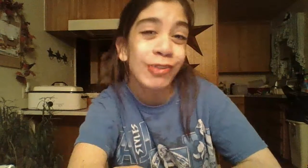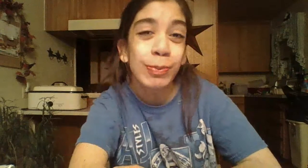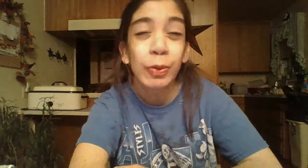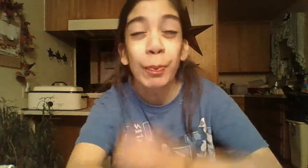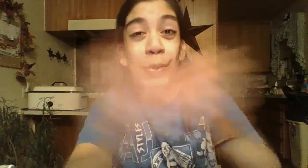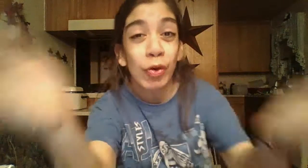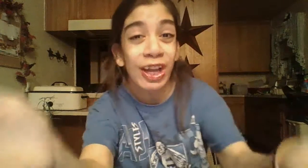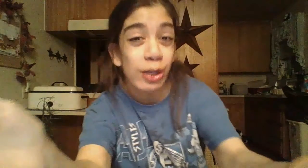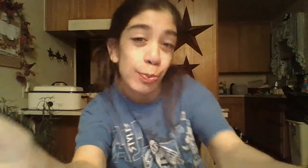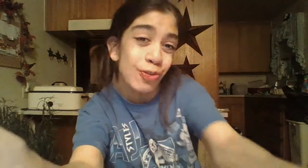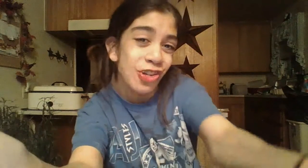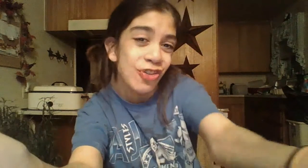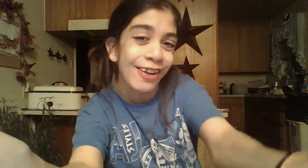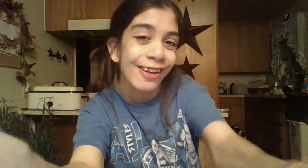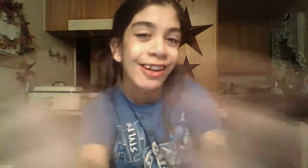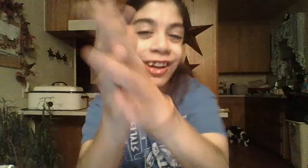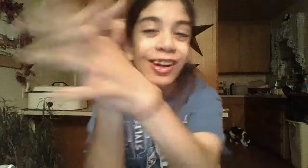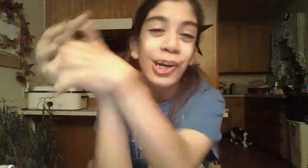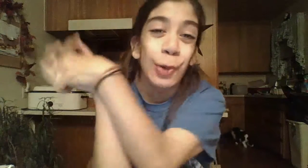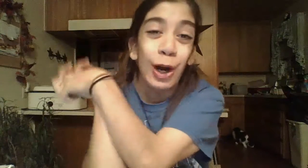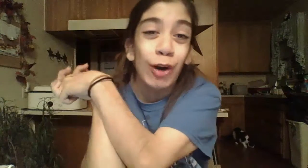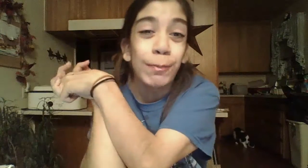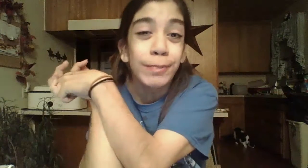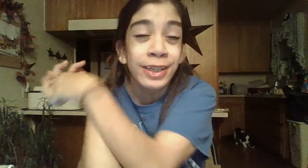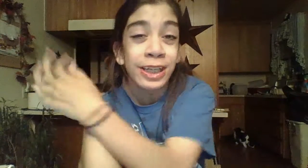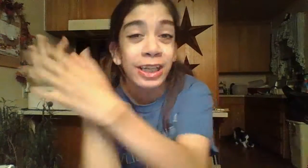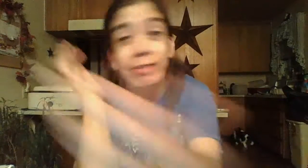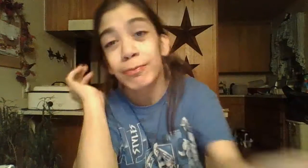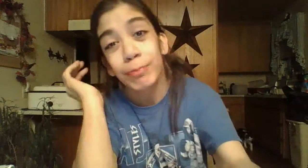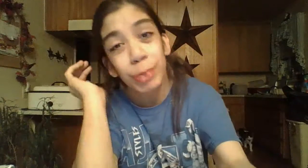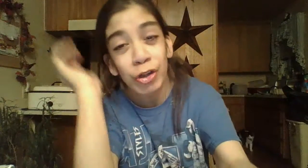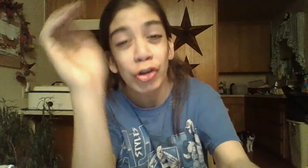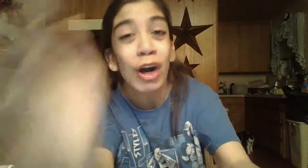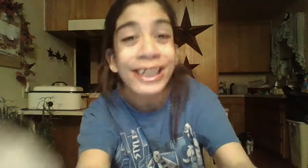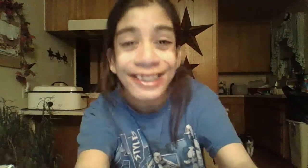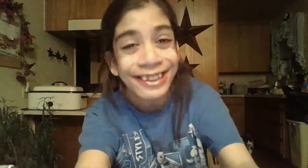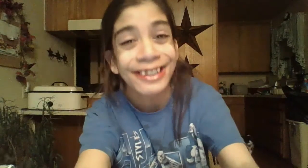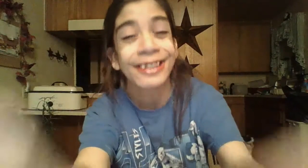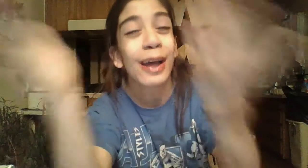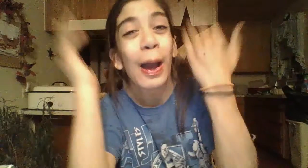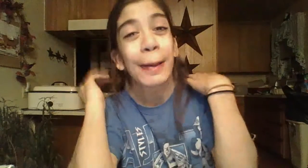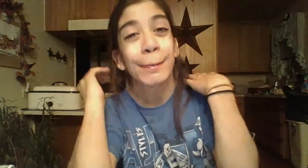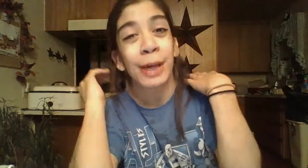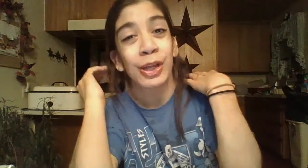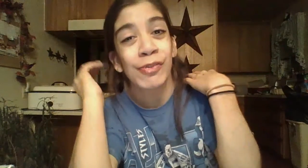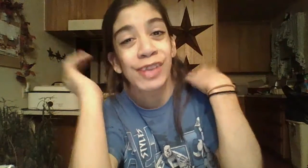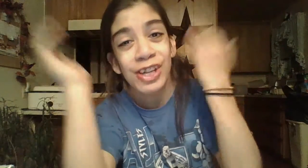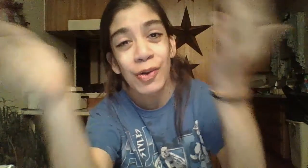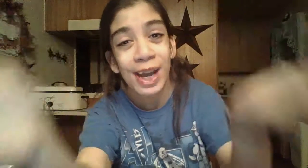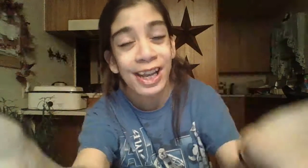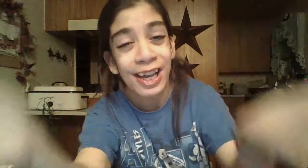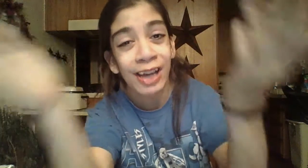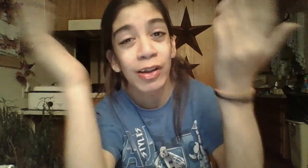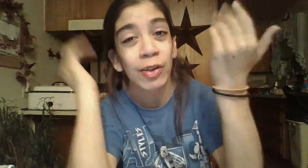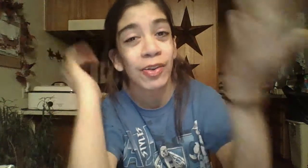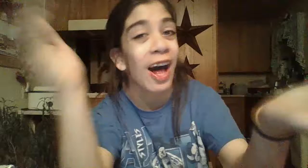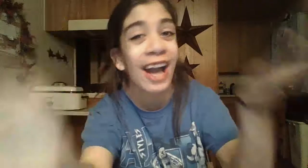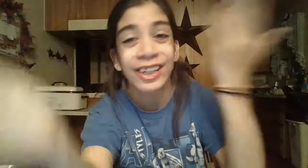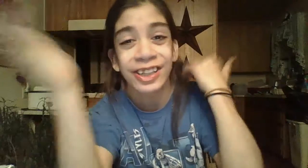have to, but it would be greatly appreciated. It would help me get better content, better video editing, lights,